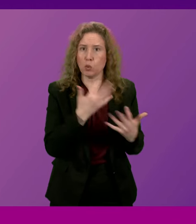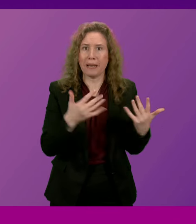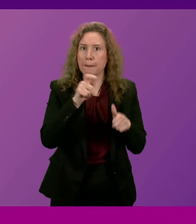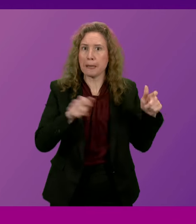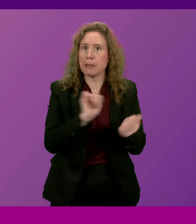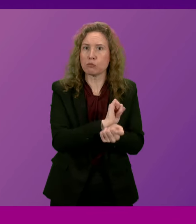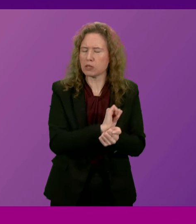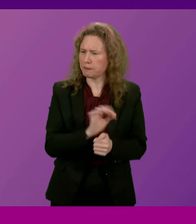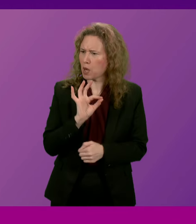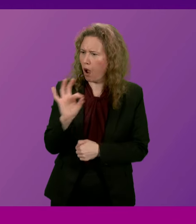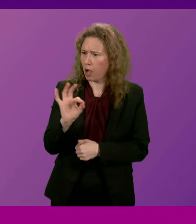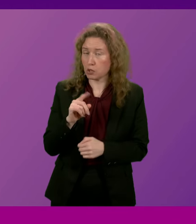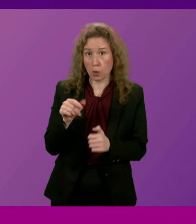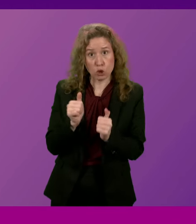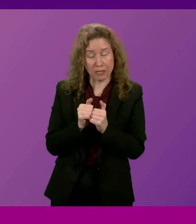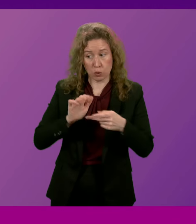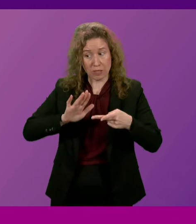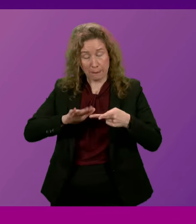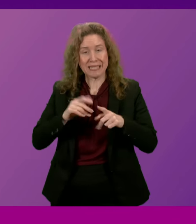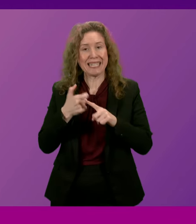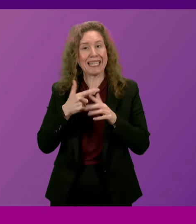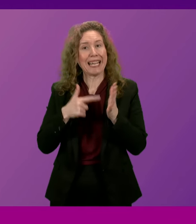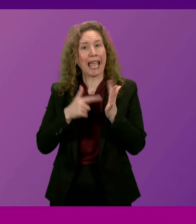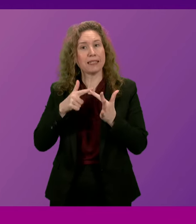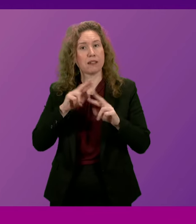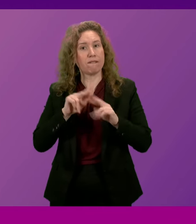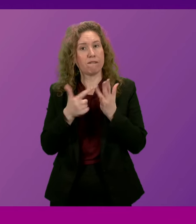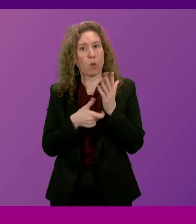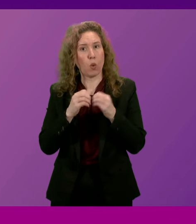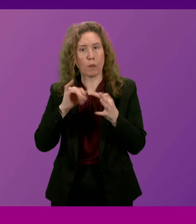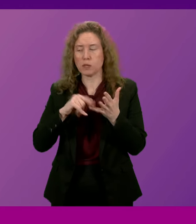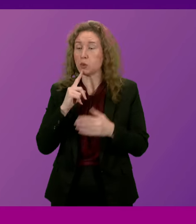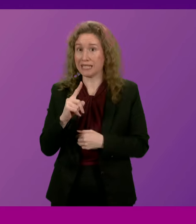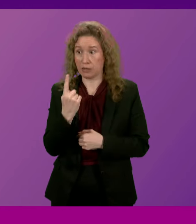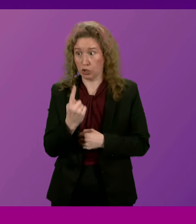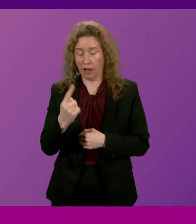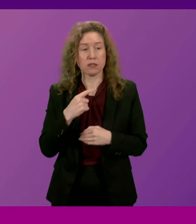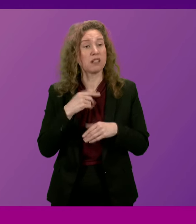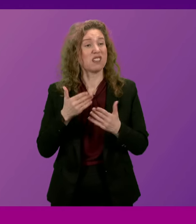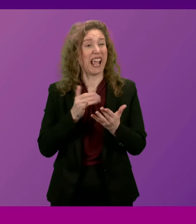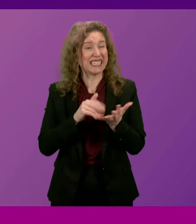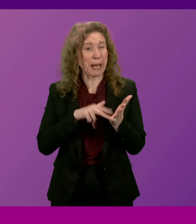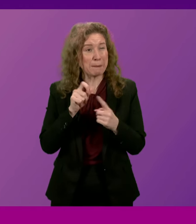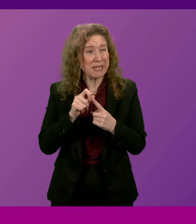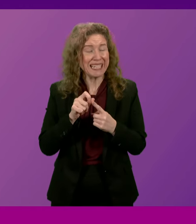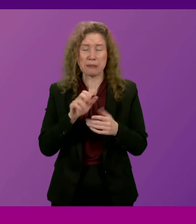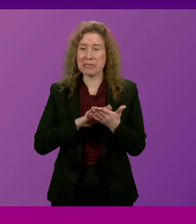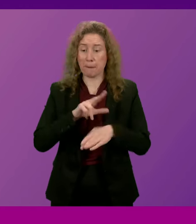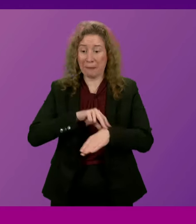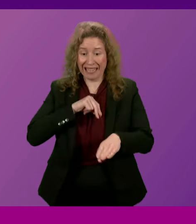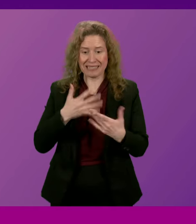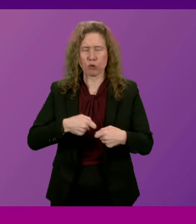does he agree with his deputy, Kate Forbes, who said that under the SNP, policing has been stretched to breaking point?